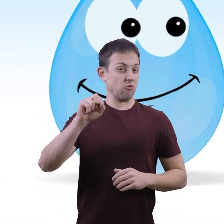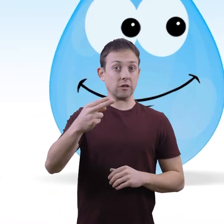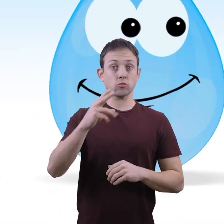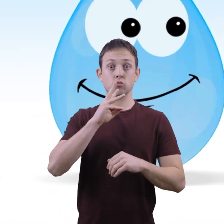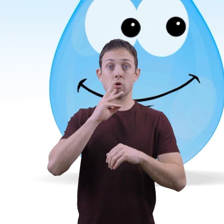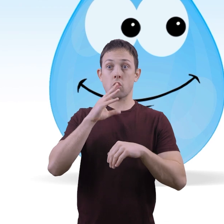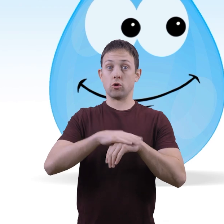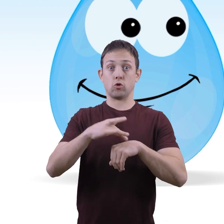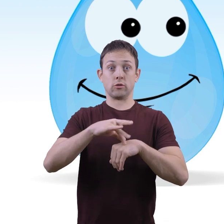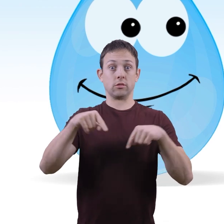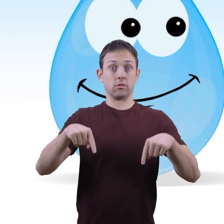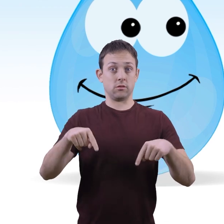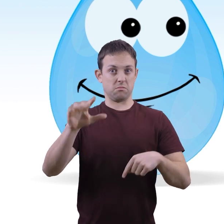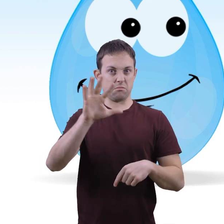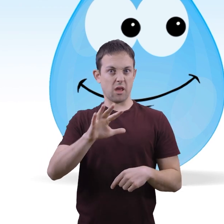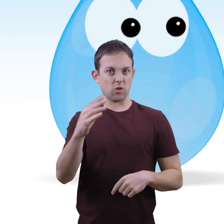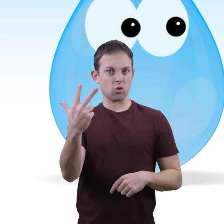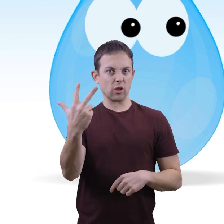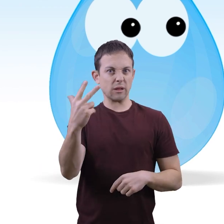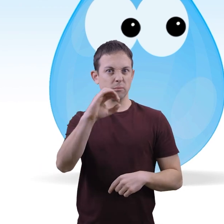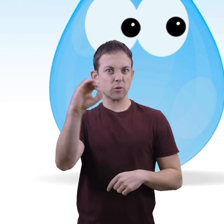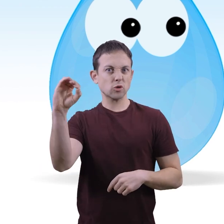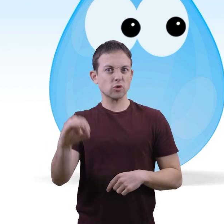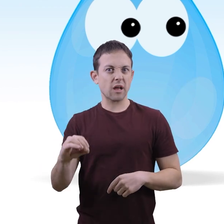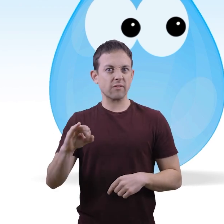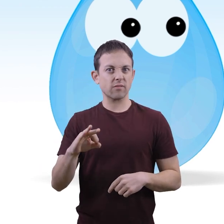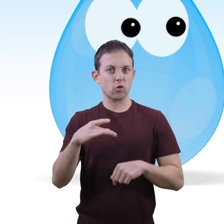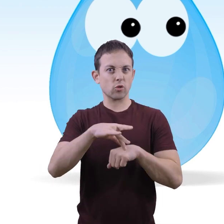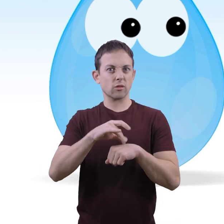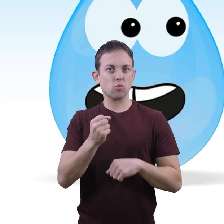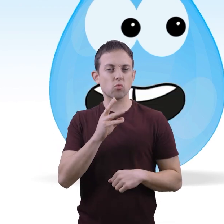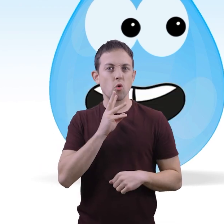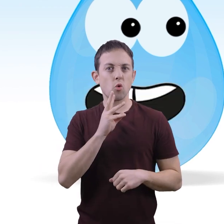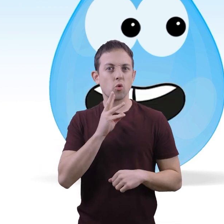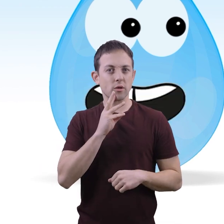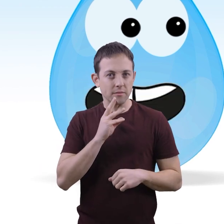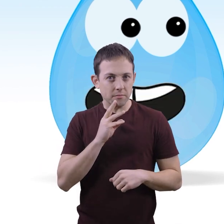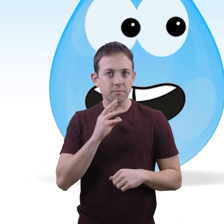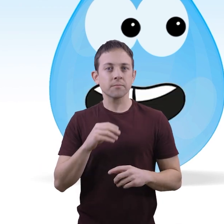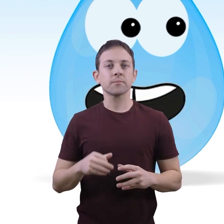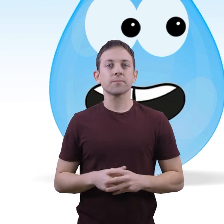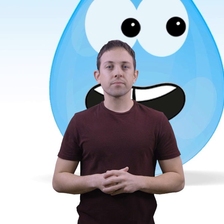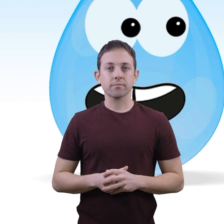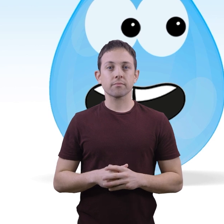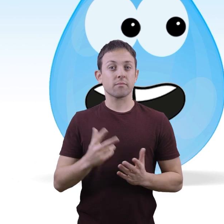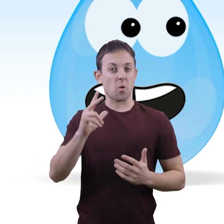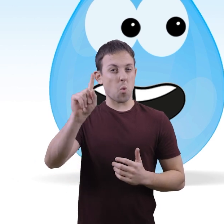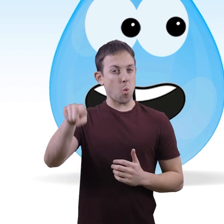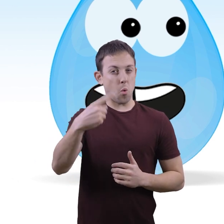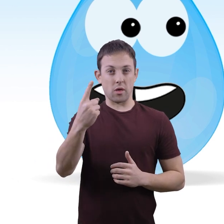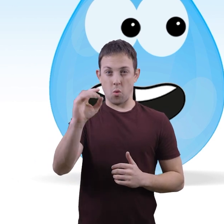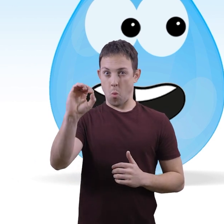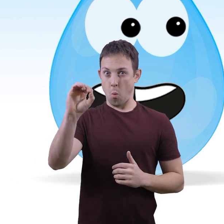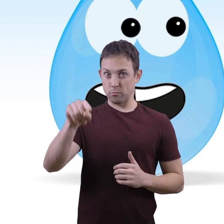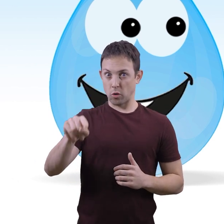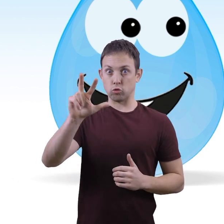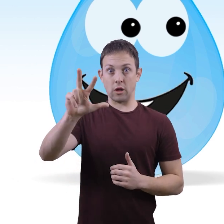makes up about 3% of all the earth's water. And only about 0